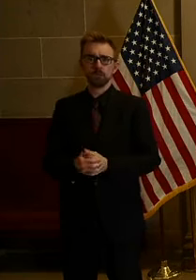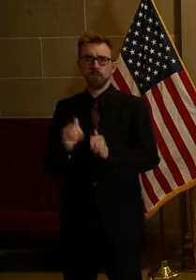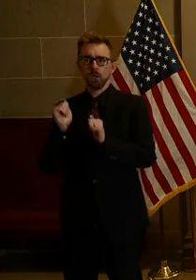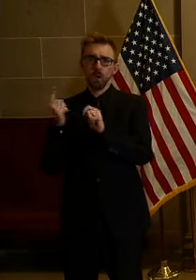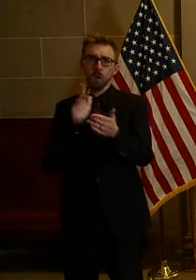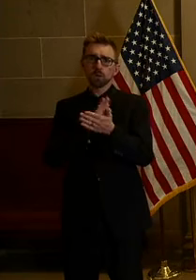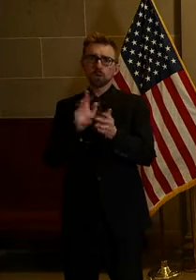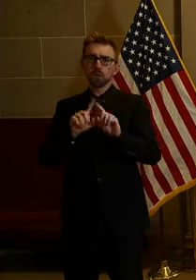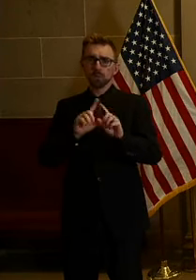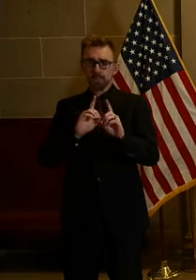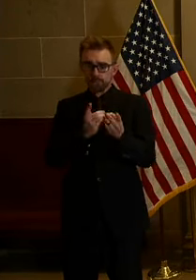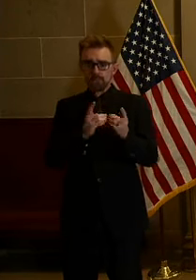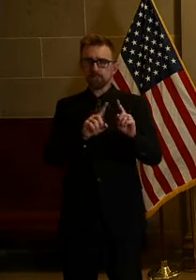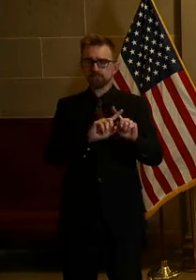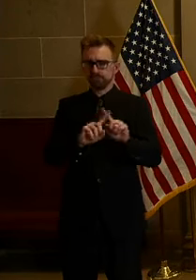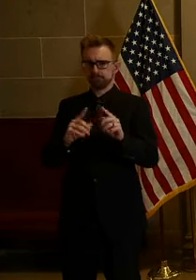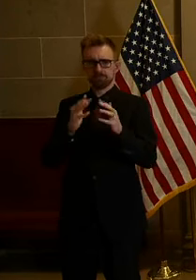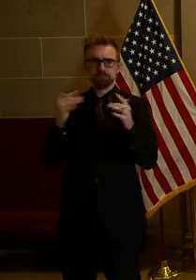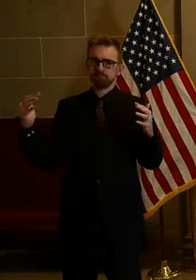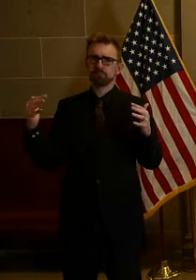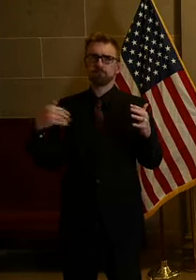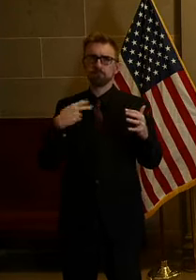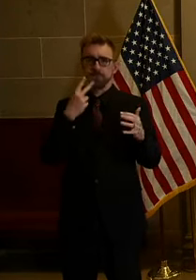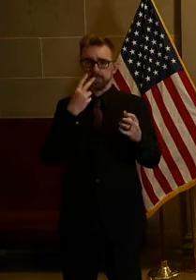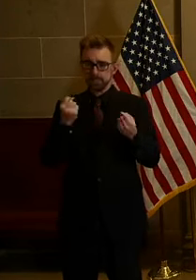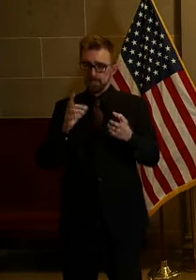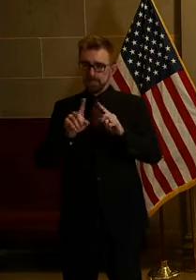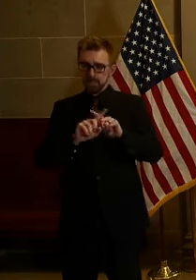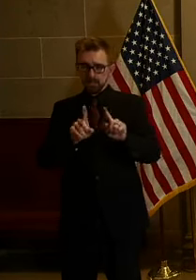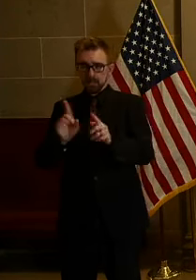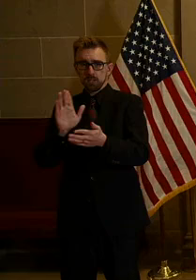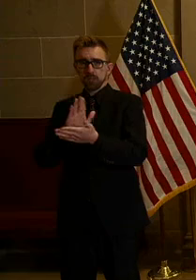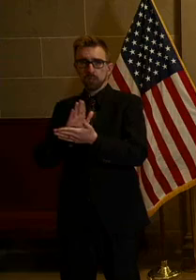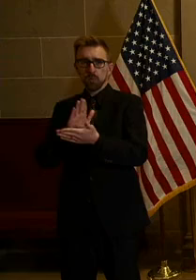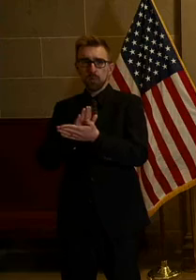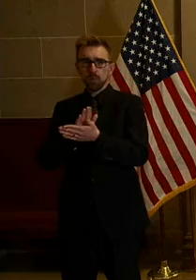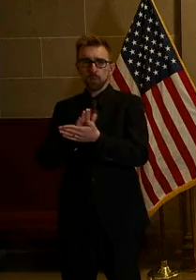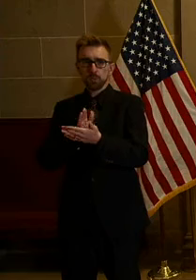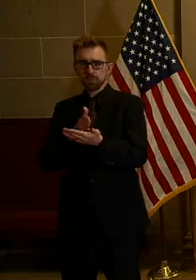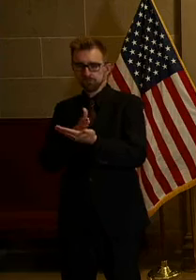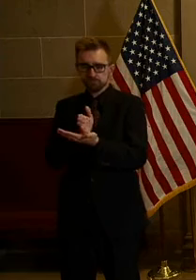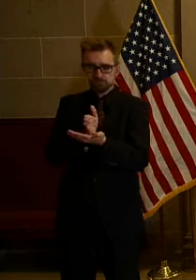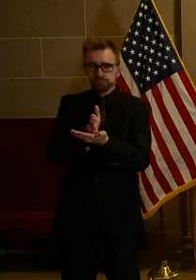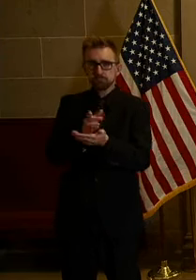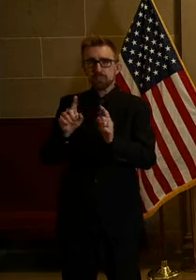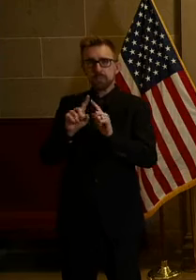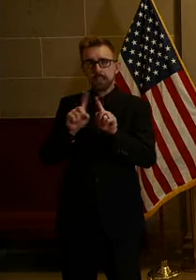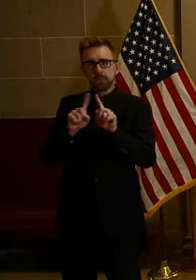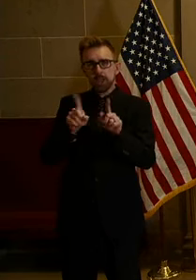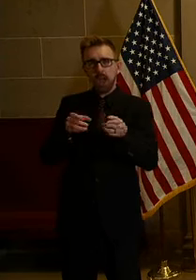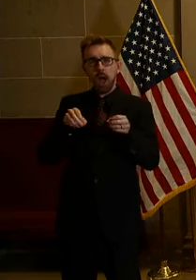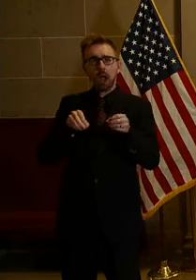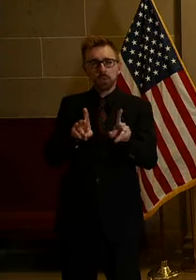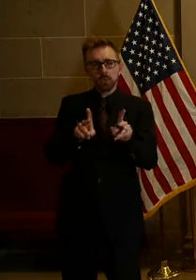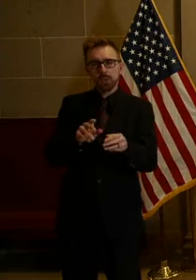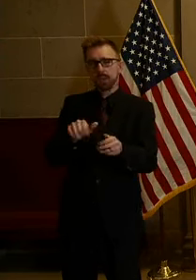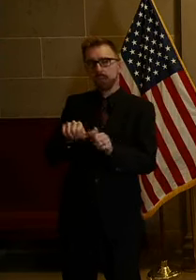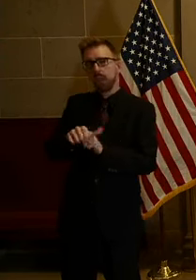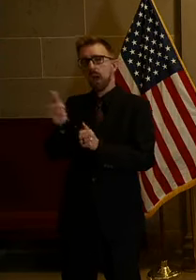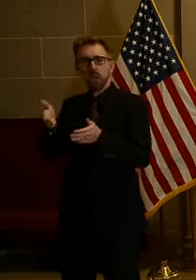and it has been great to see so many schools working find alternative education opportunities for our students.